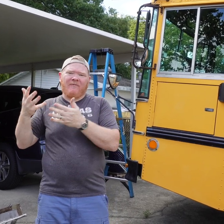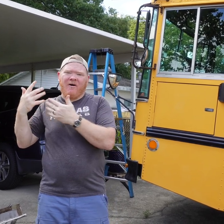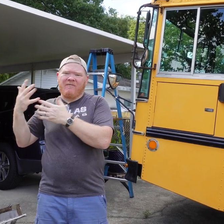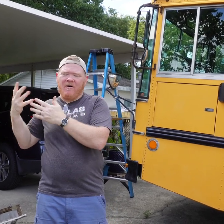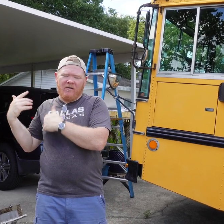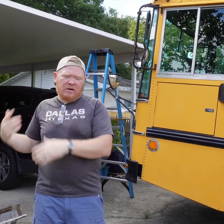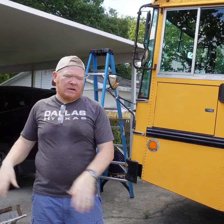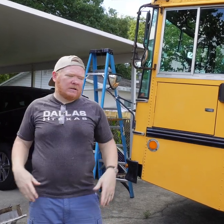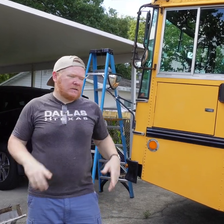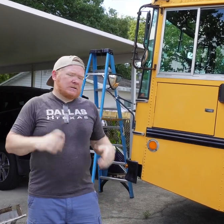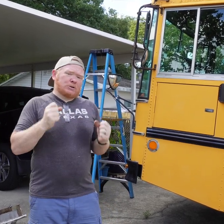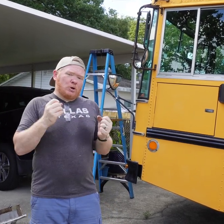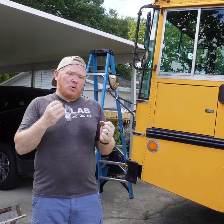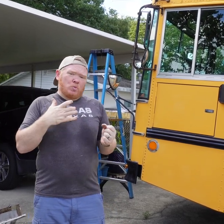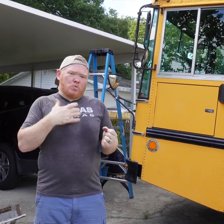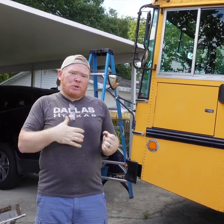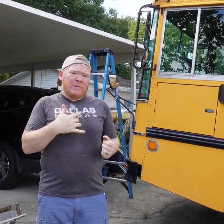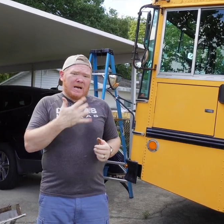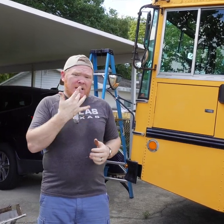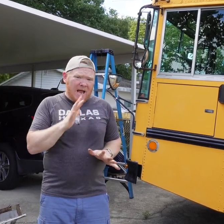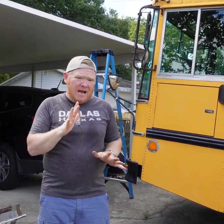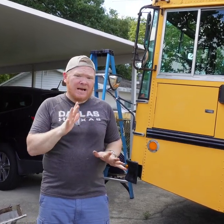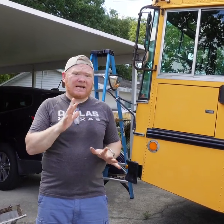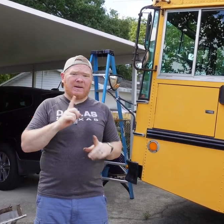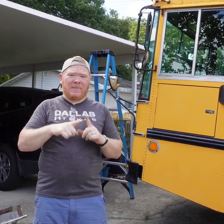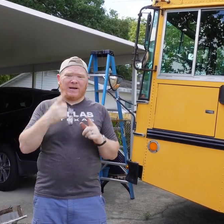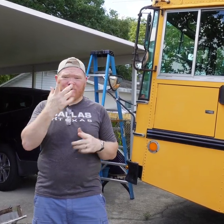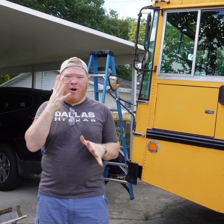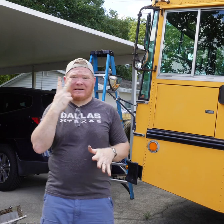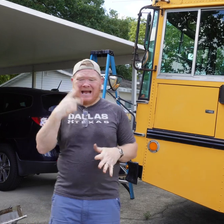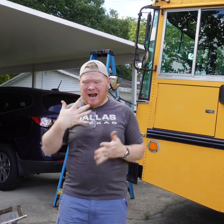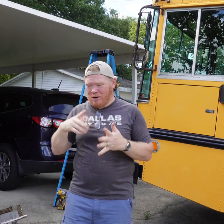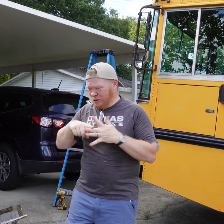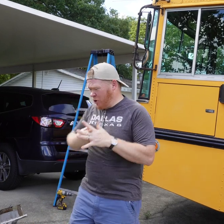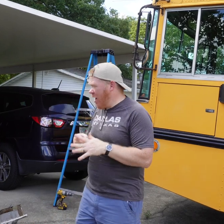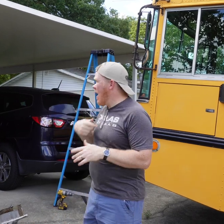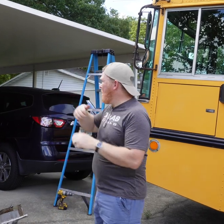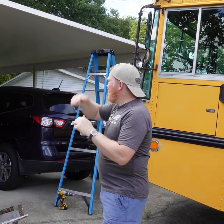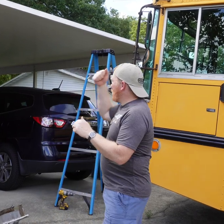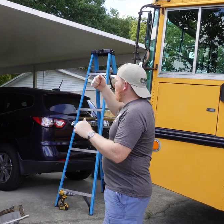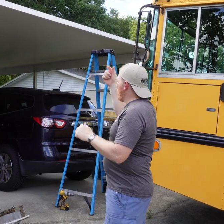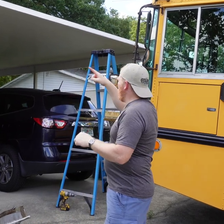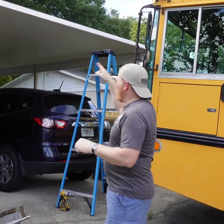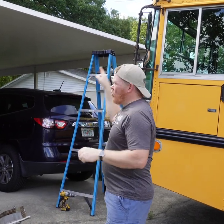I'm going to take them off. So, wish me luck, but you've already seen I've started already.